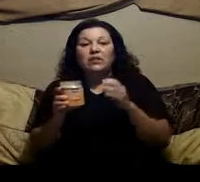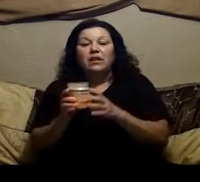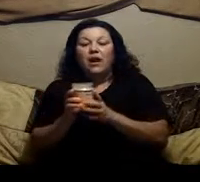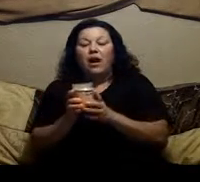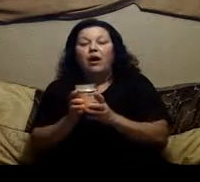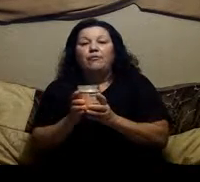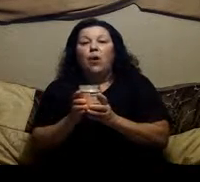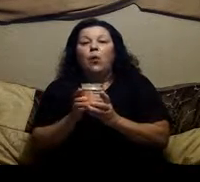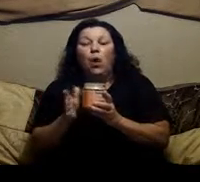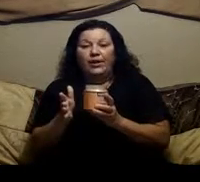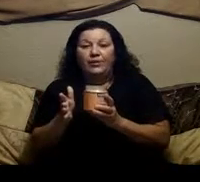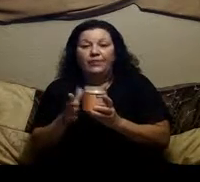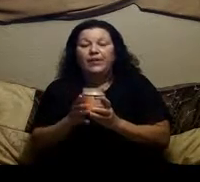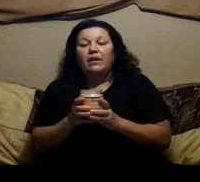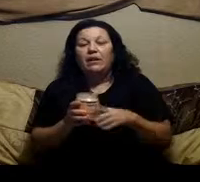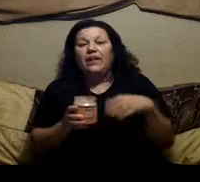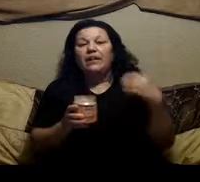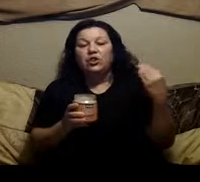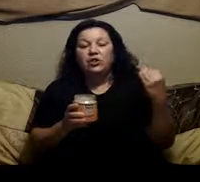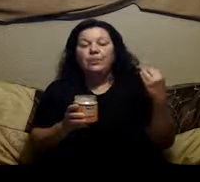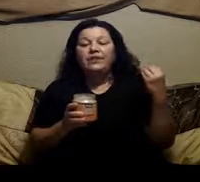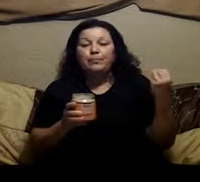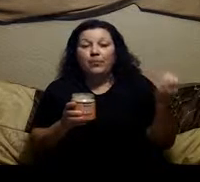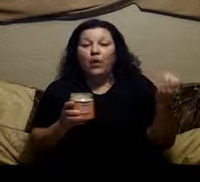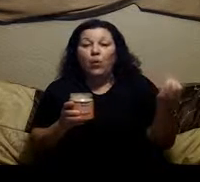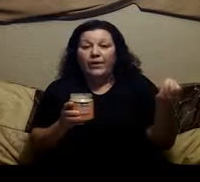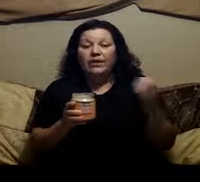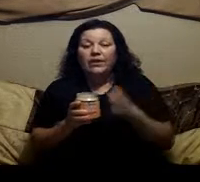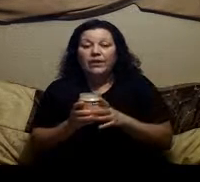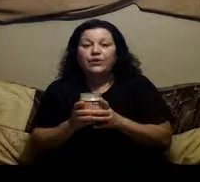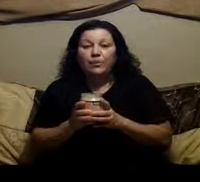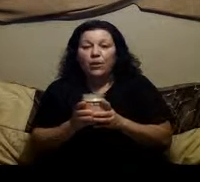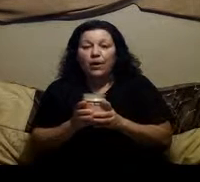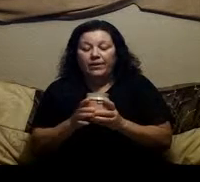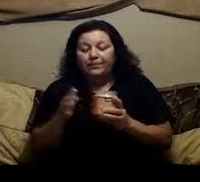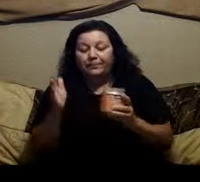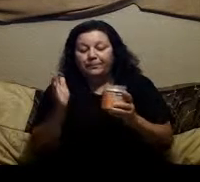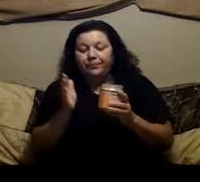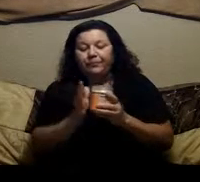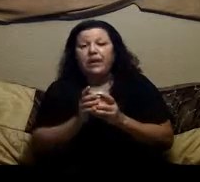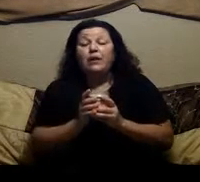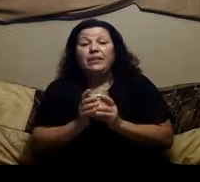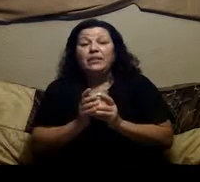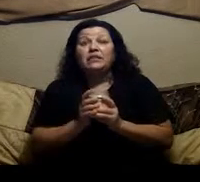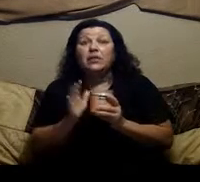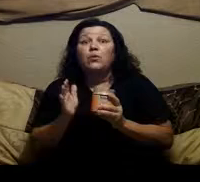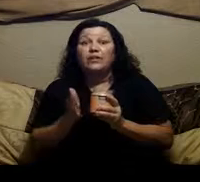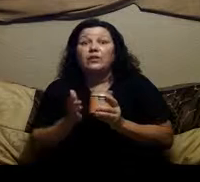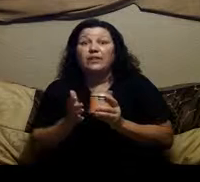of Water okay, and it should be spring water try to use spring water Because it's going to go into your